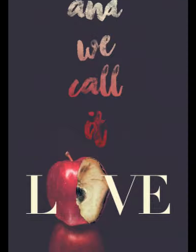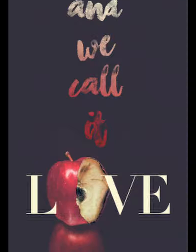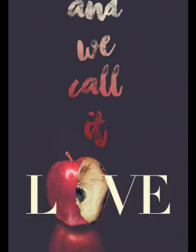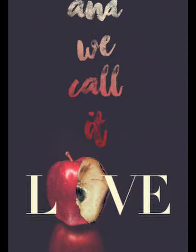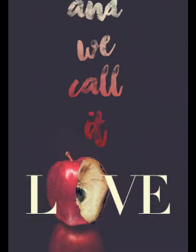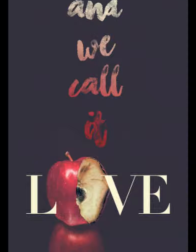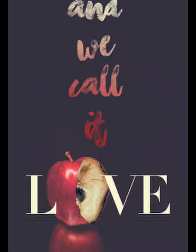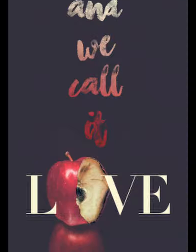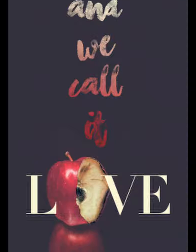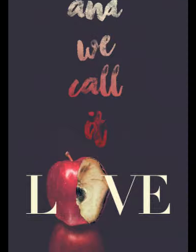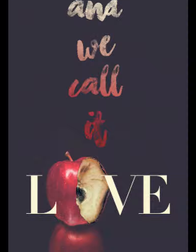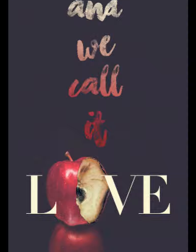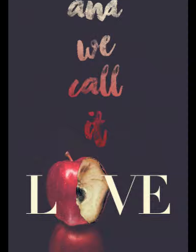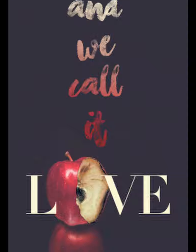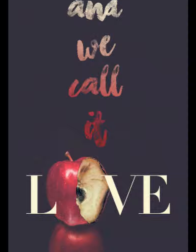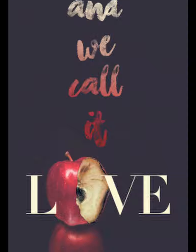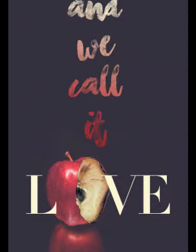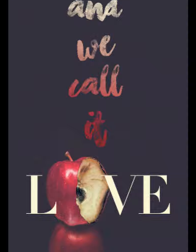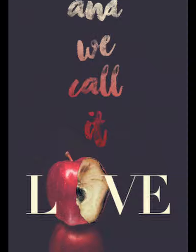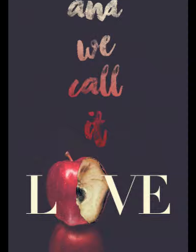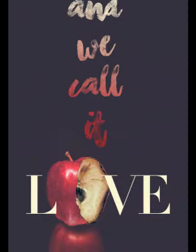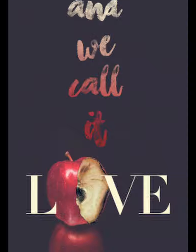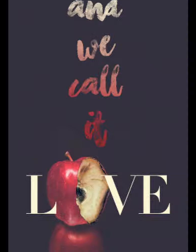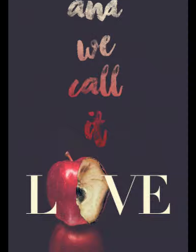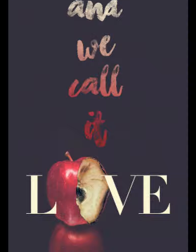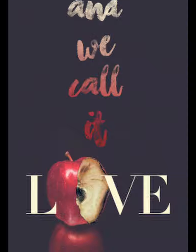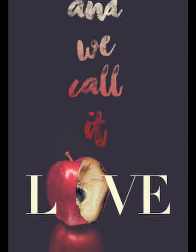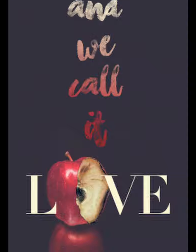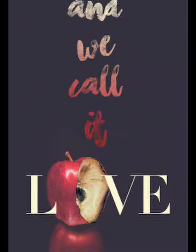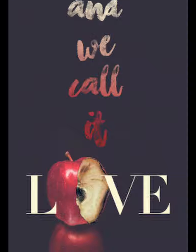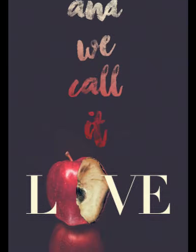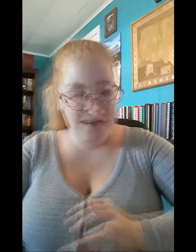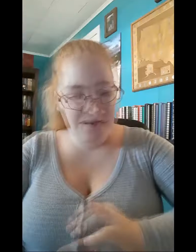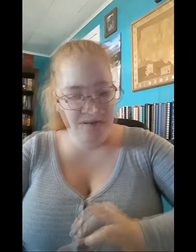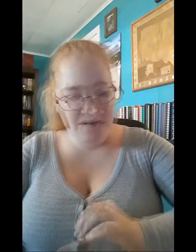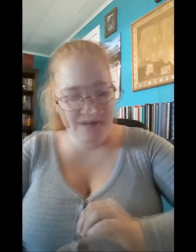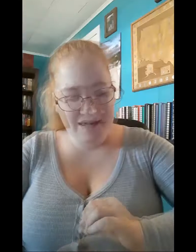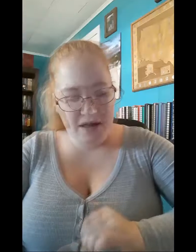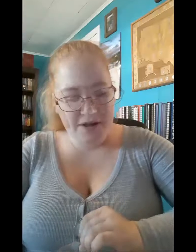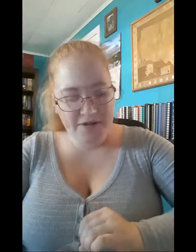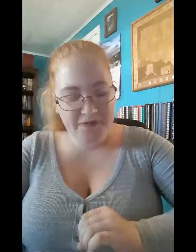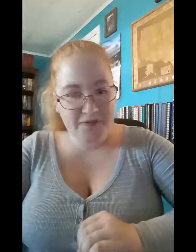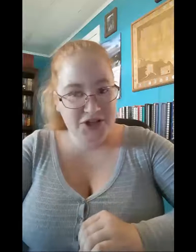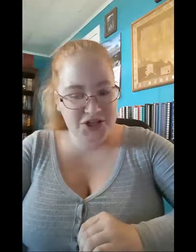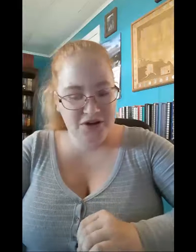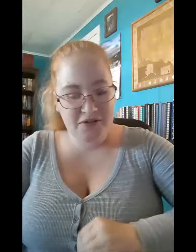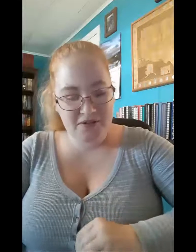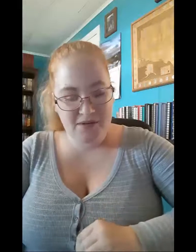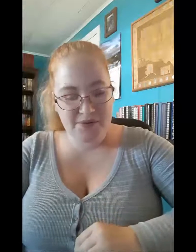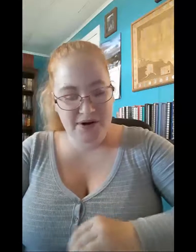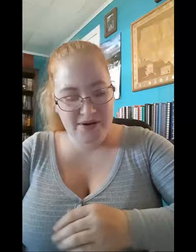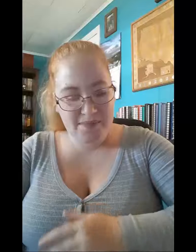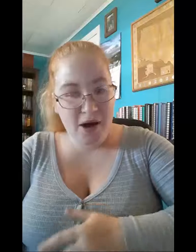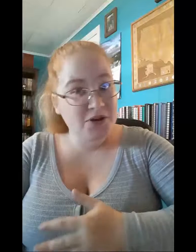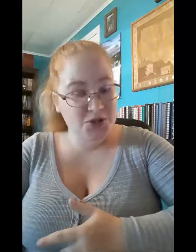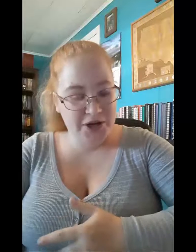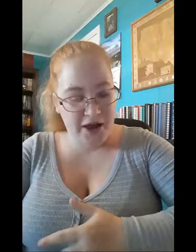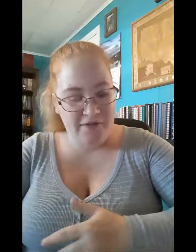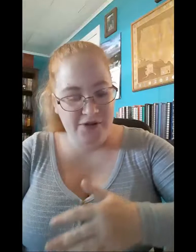comes to mind is And We Call It Love by Amanda Vink. This is a young adult fiction contemporary poetry novel,